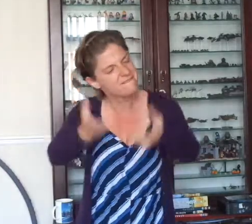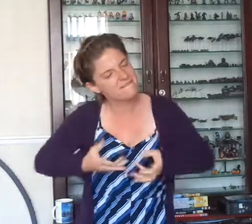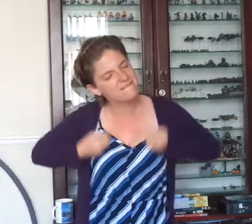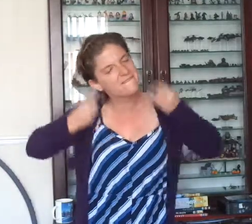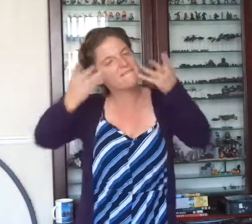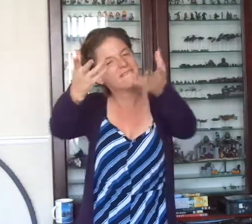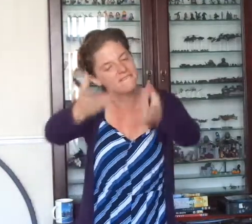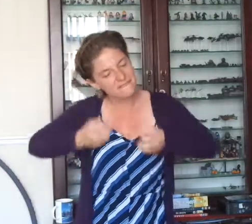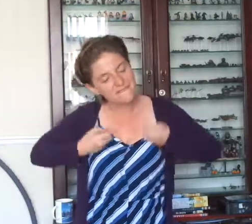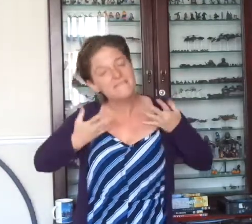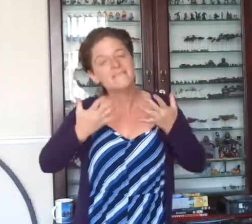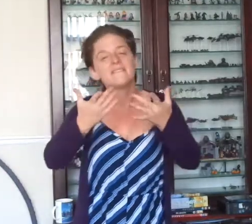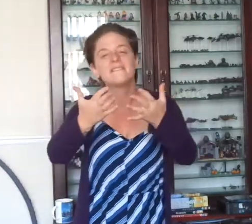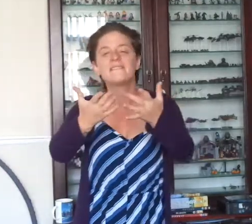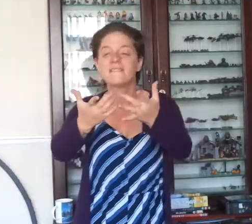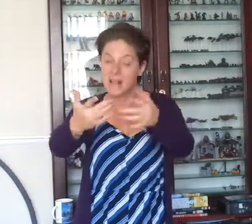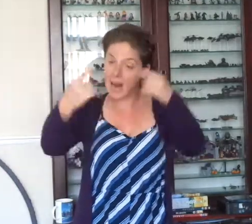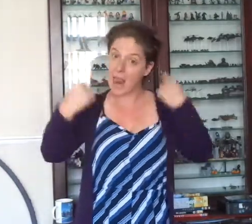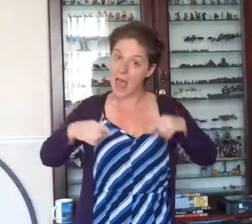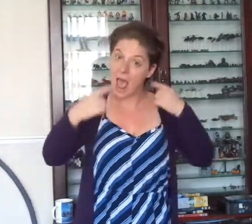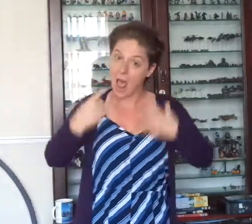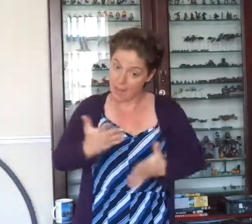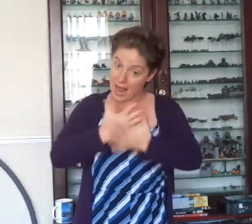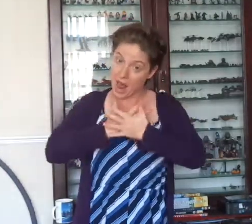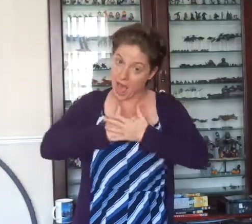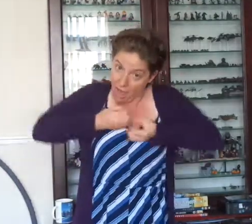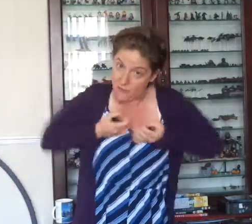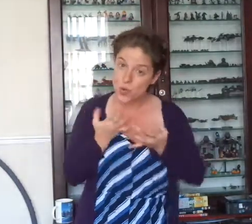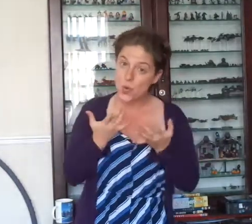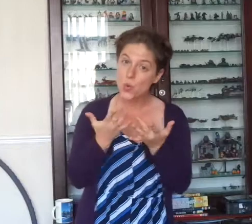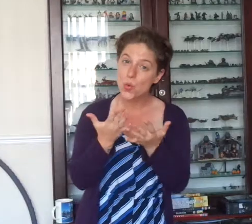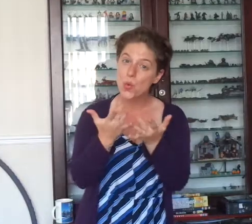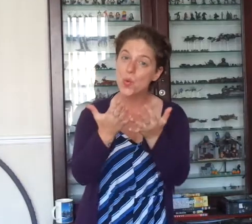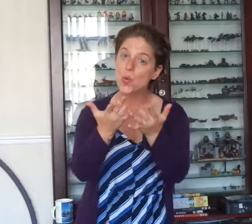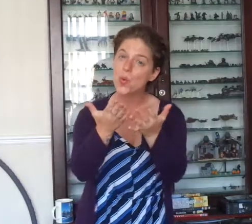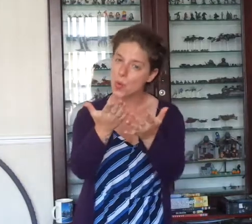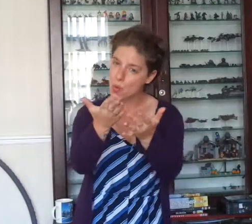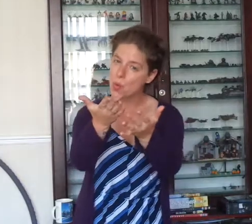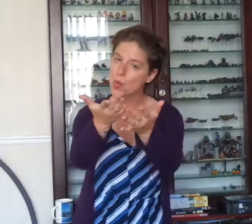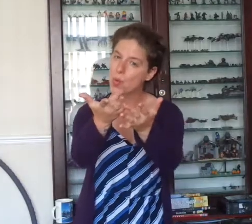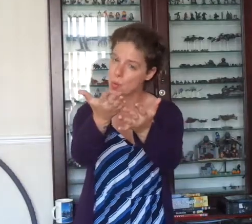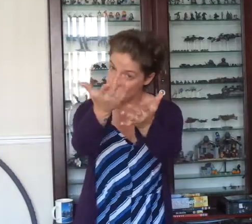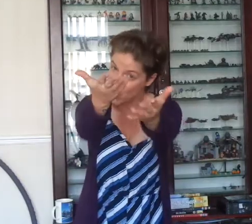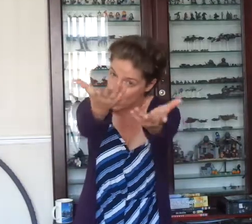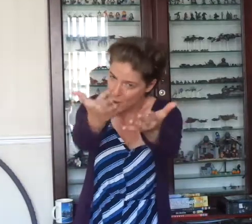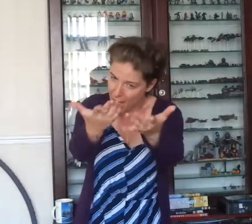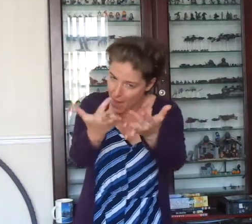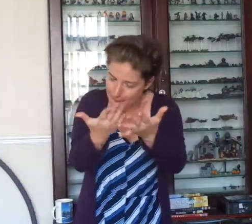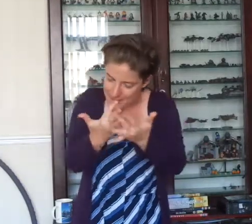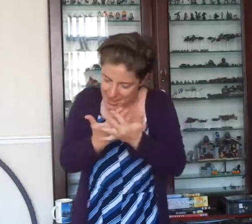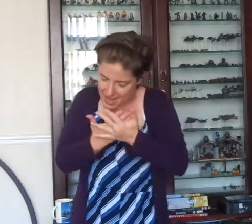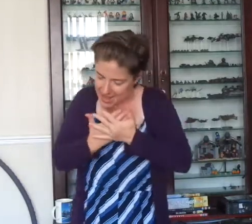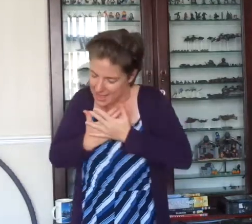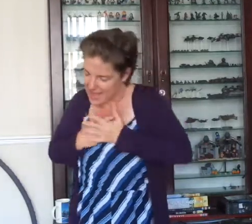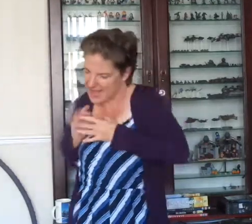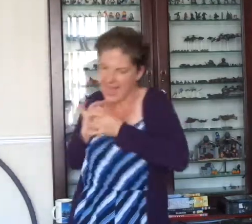Come let me love you, come love me again.